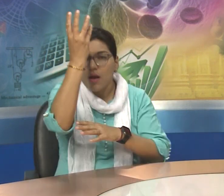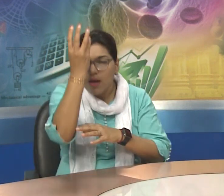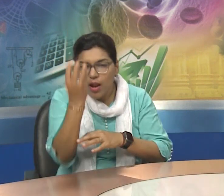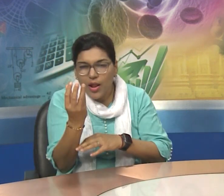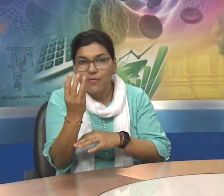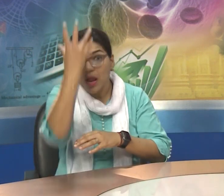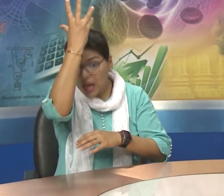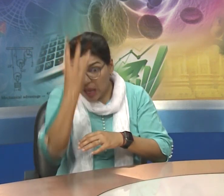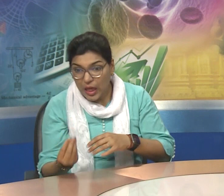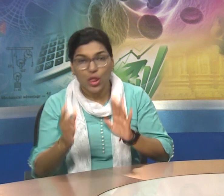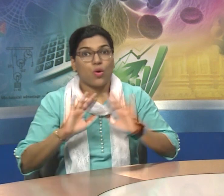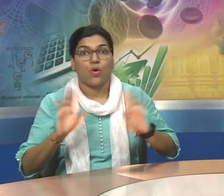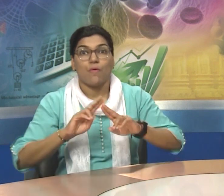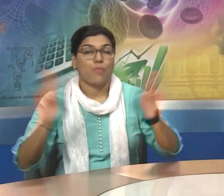Fall of night.